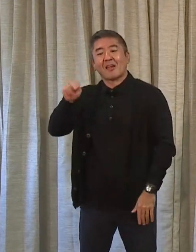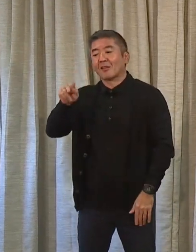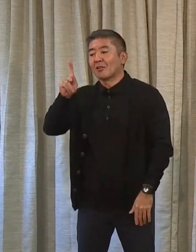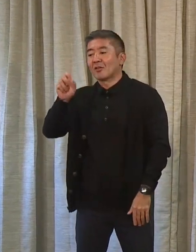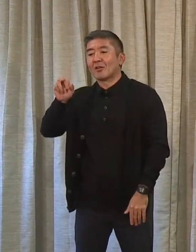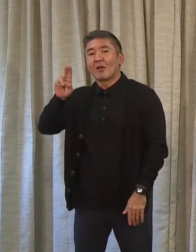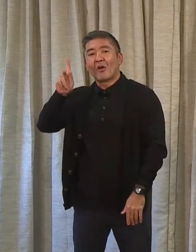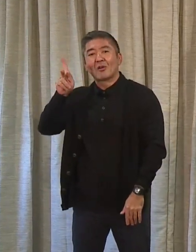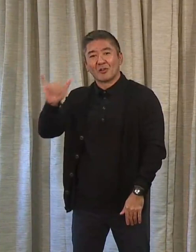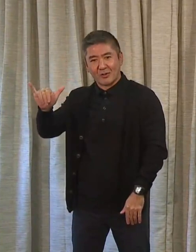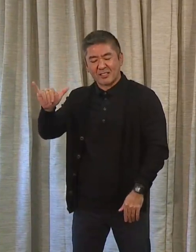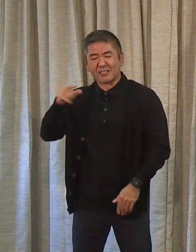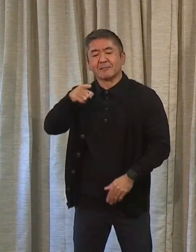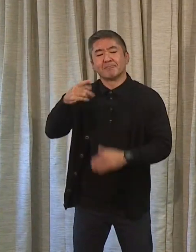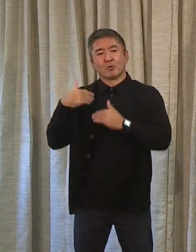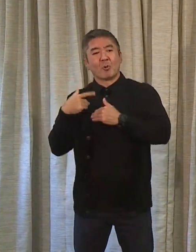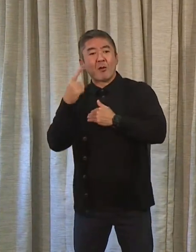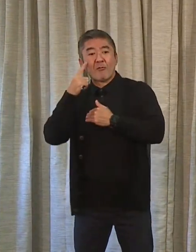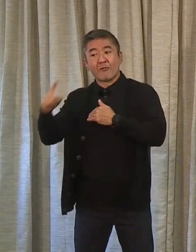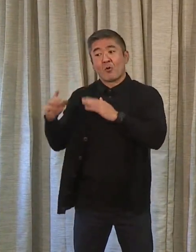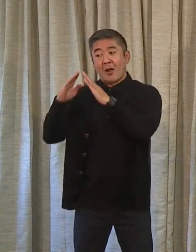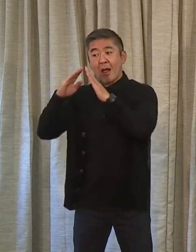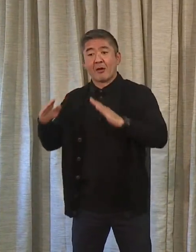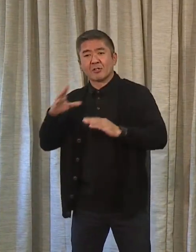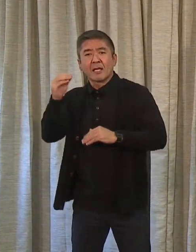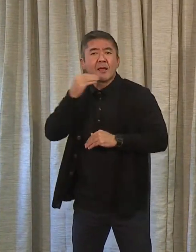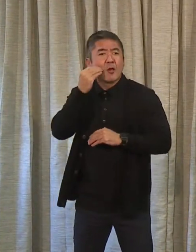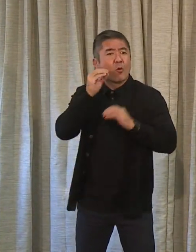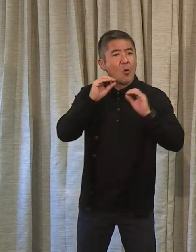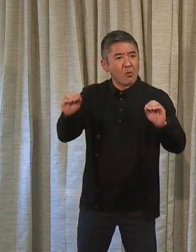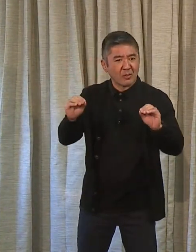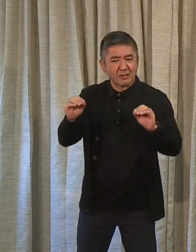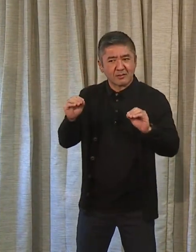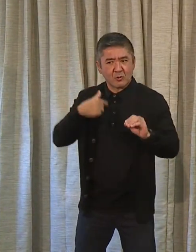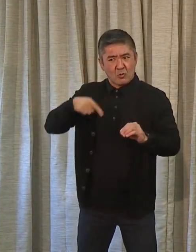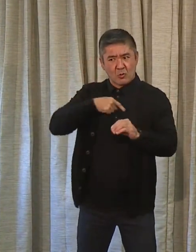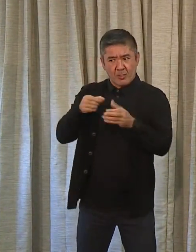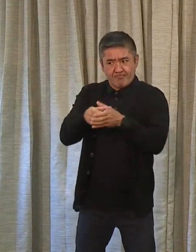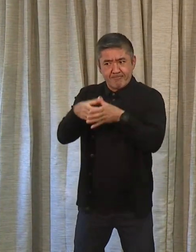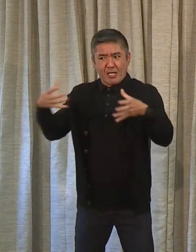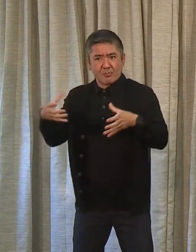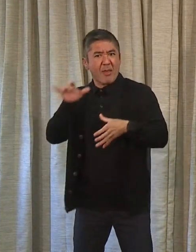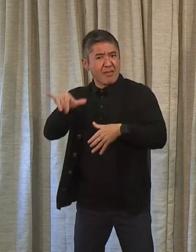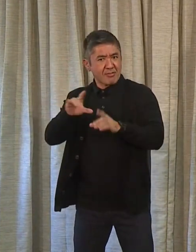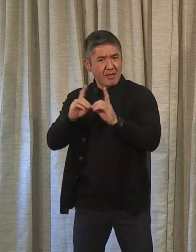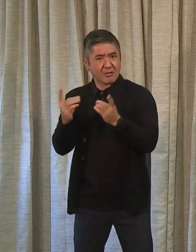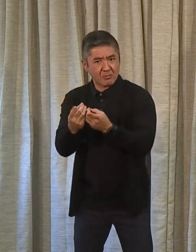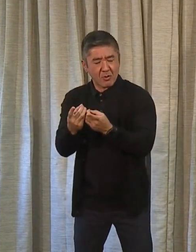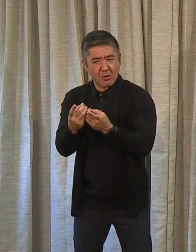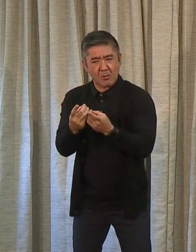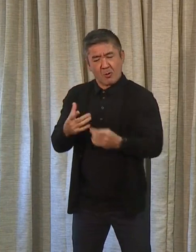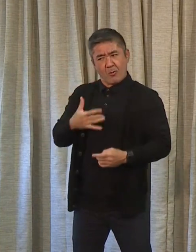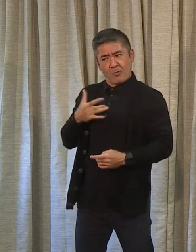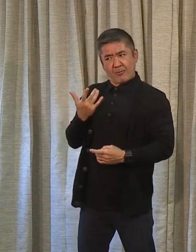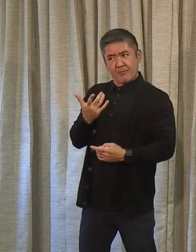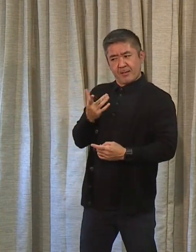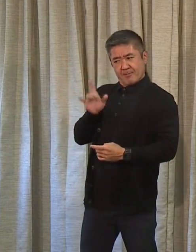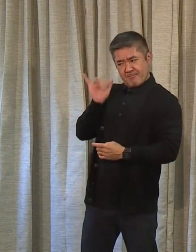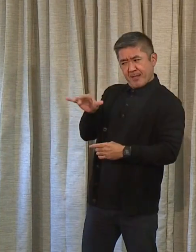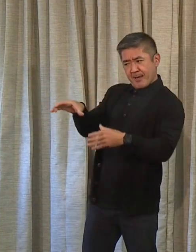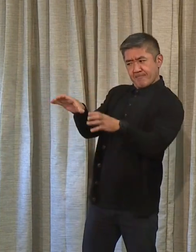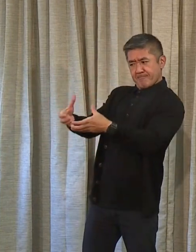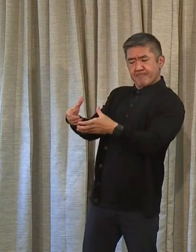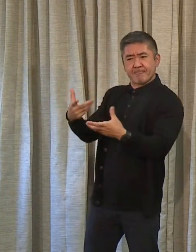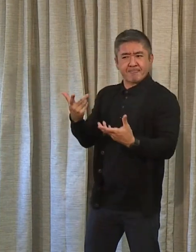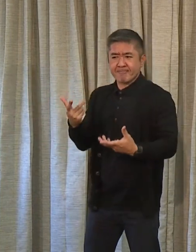Krucke is in charge of housing and homelessness. We've expanded that department because philosophically we felt, first of all, it was